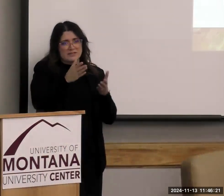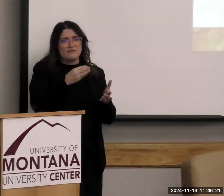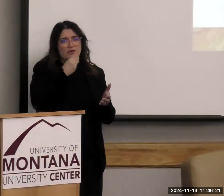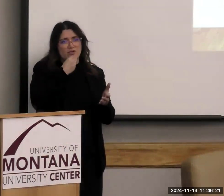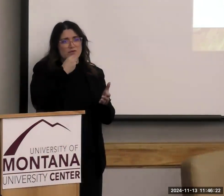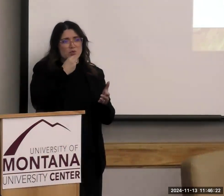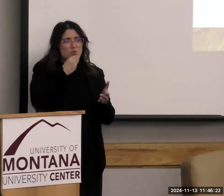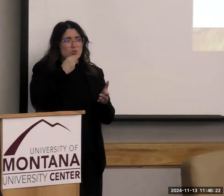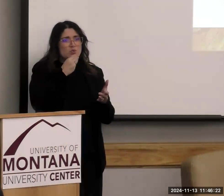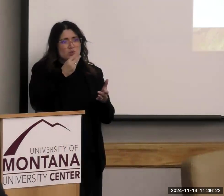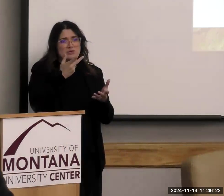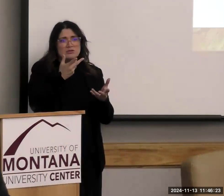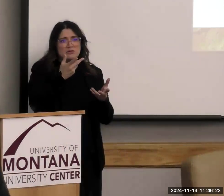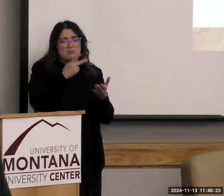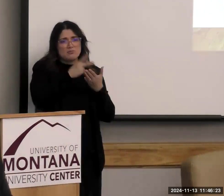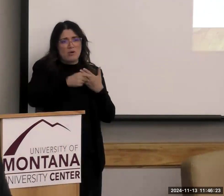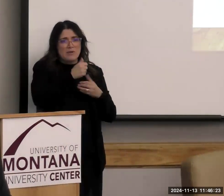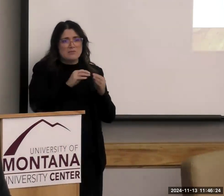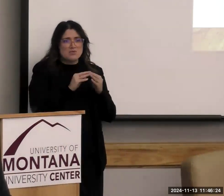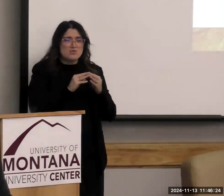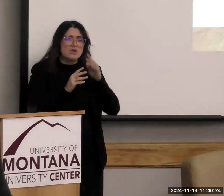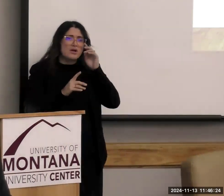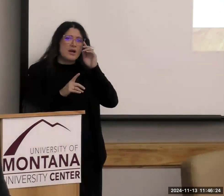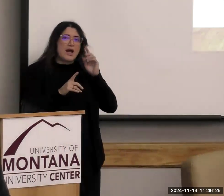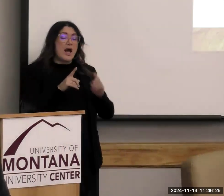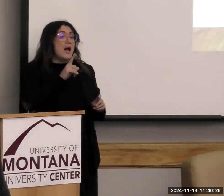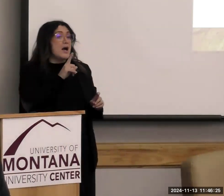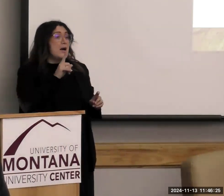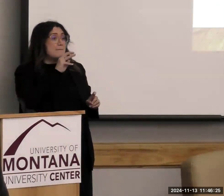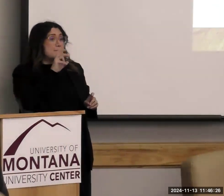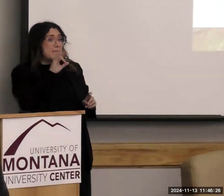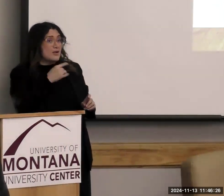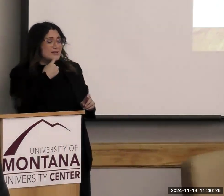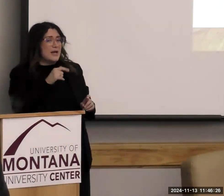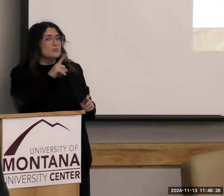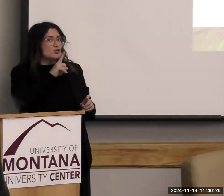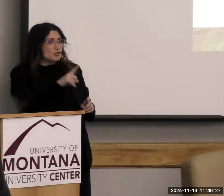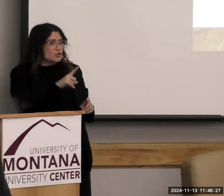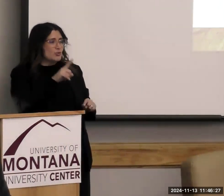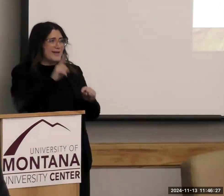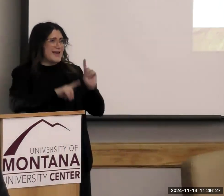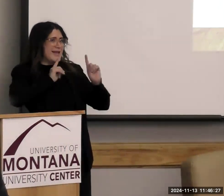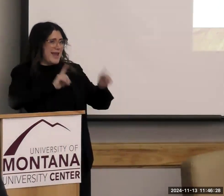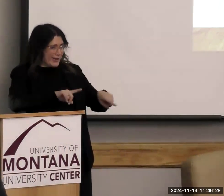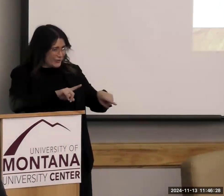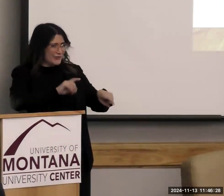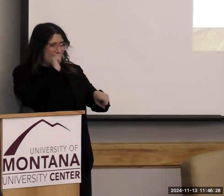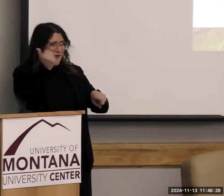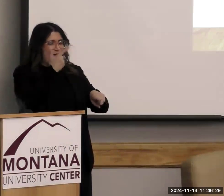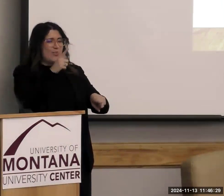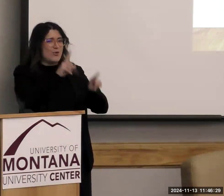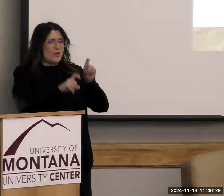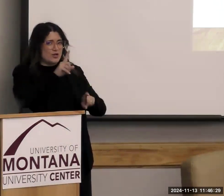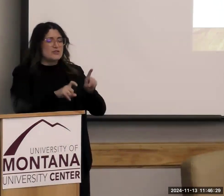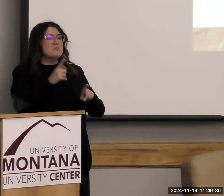I'll say we're certainly not going to be able to answer these questions, but we're writing them down and we're asked to share them with the